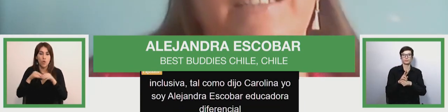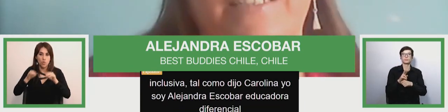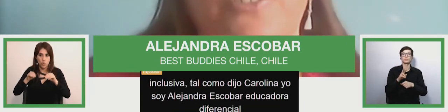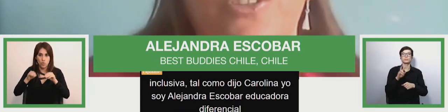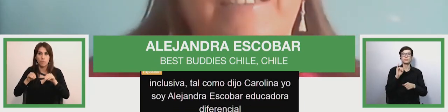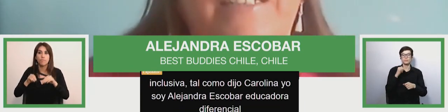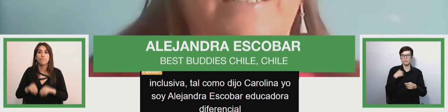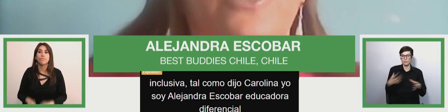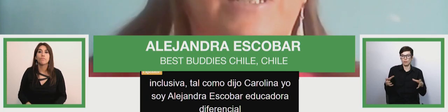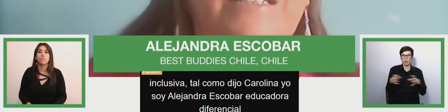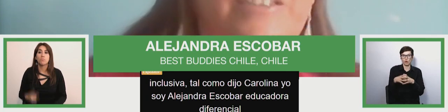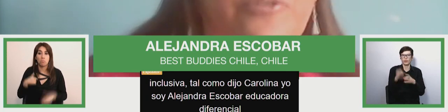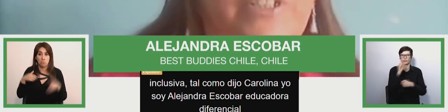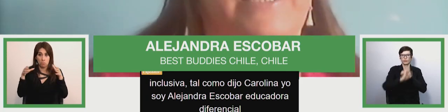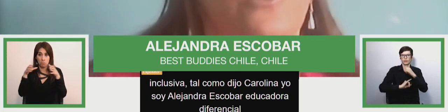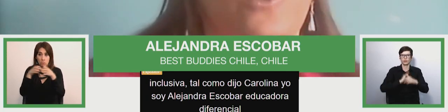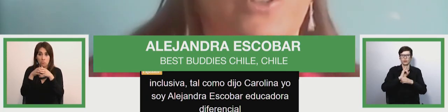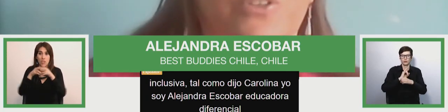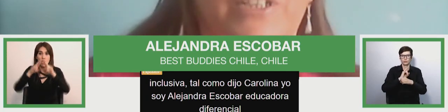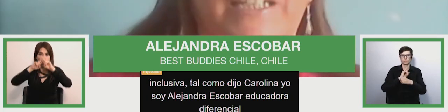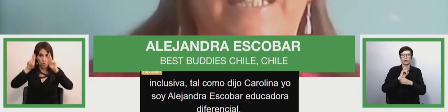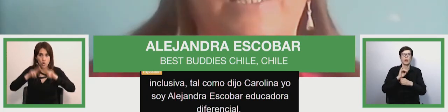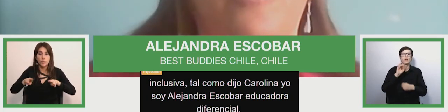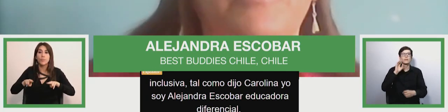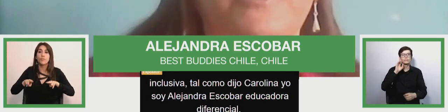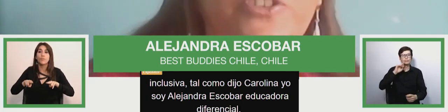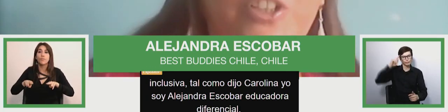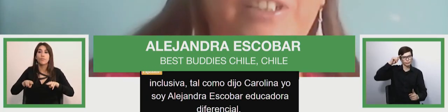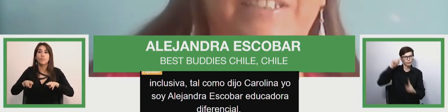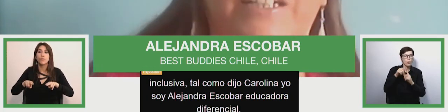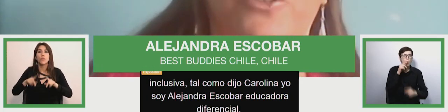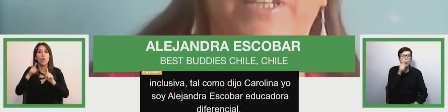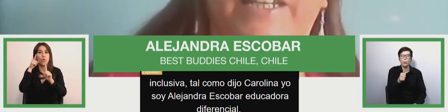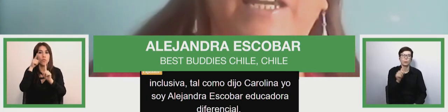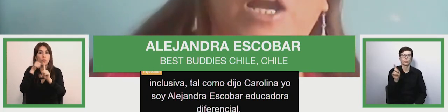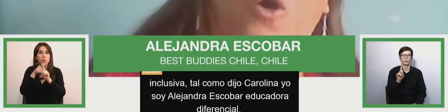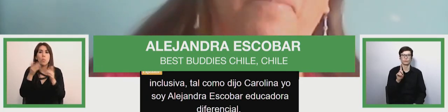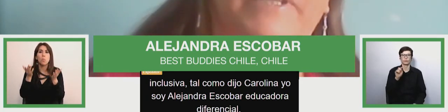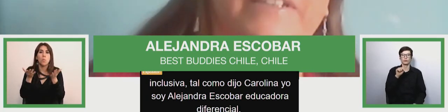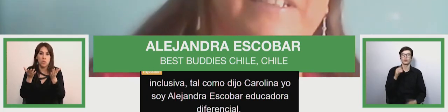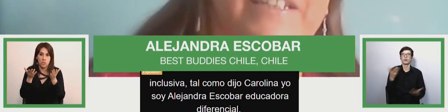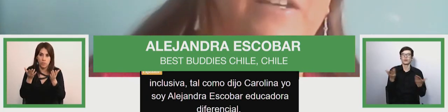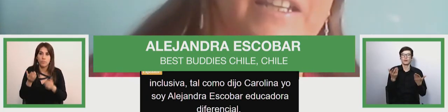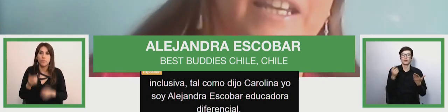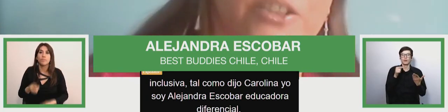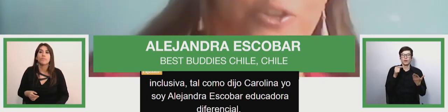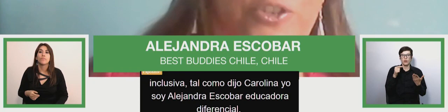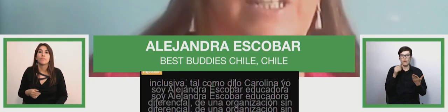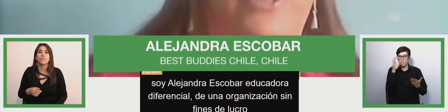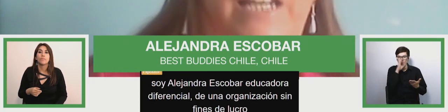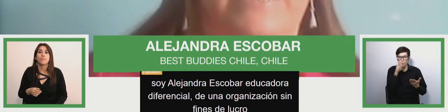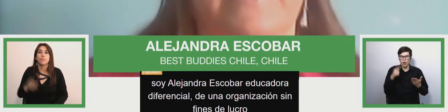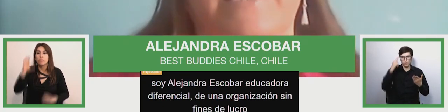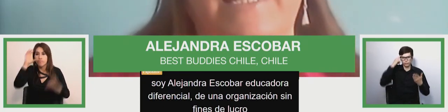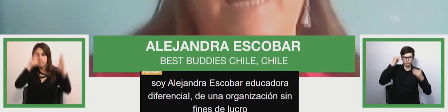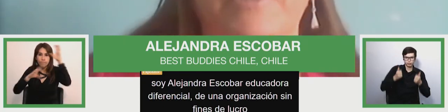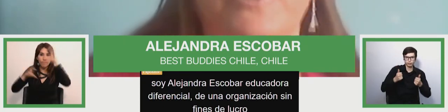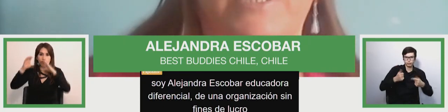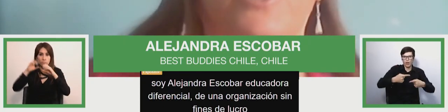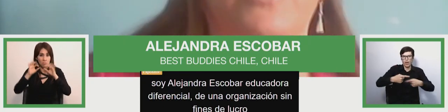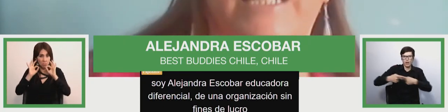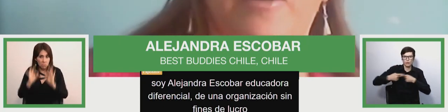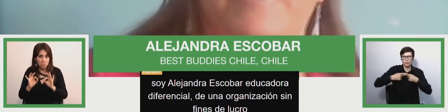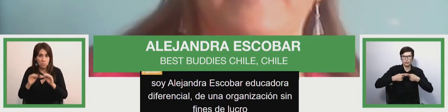Buddies Chile which is a non-profit organization whose mission is to develop